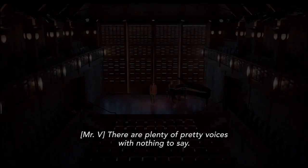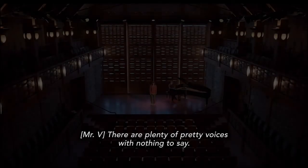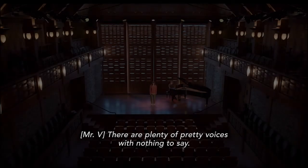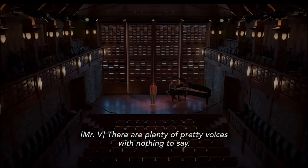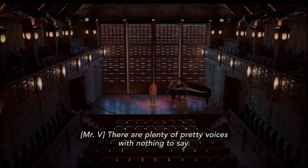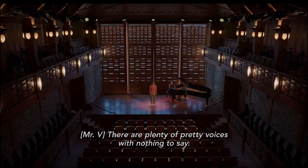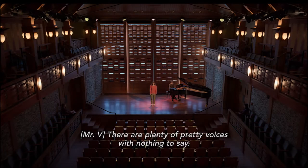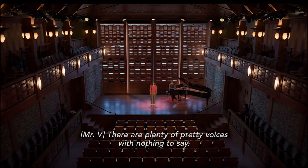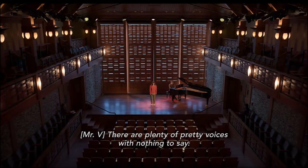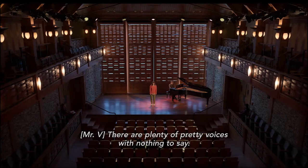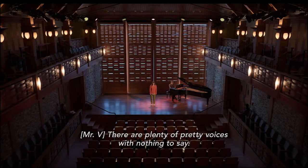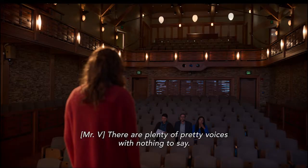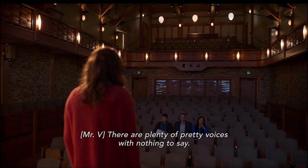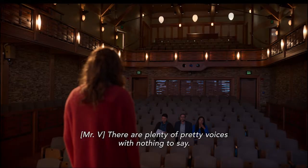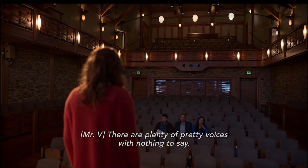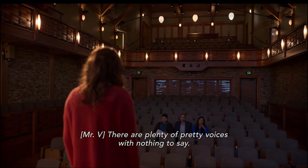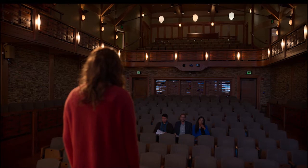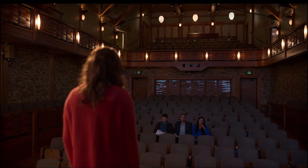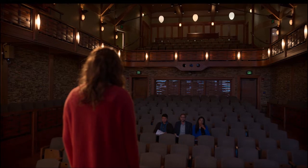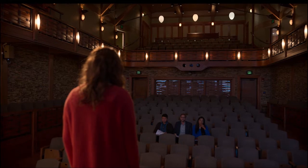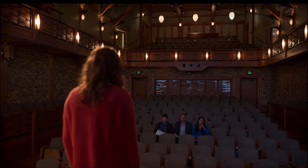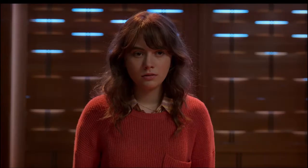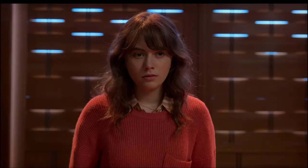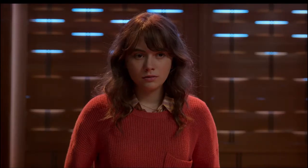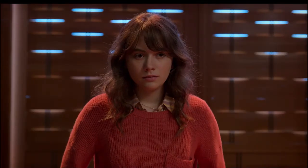There are plenty of pretty voices with nothing to say.